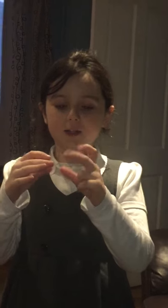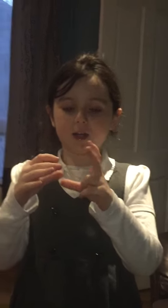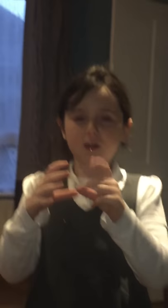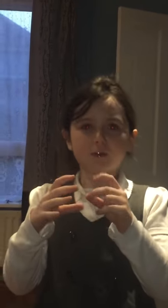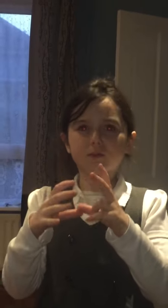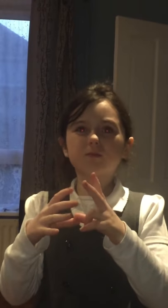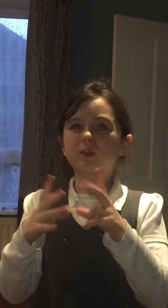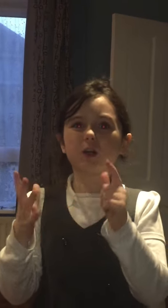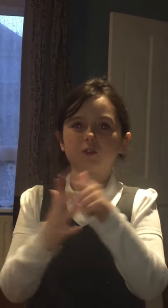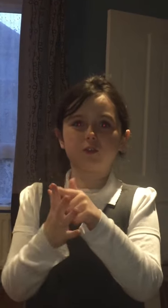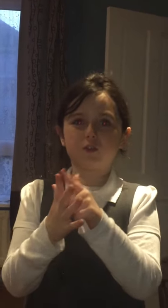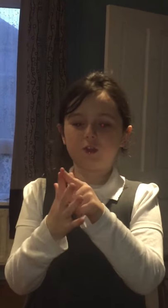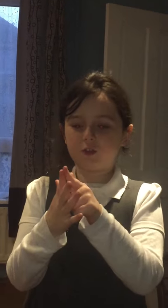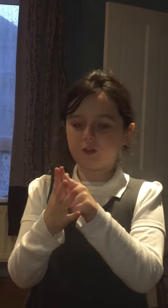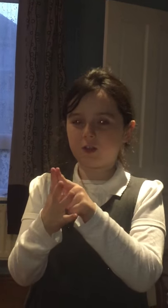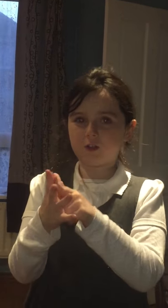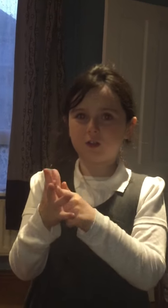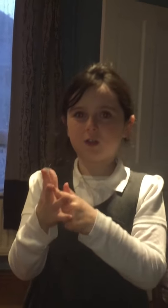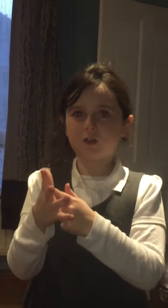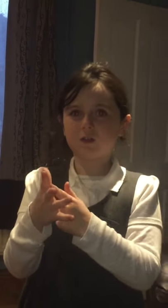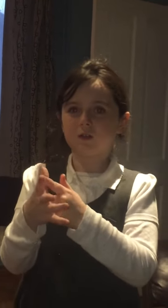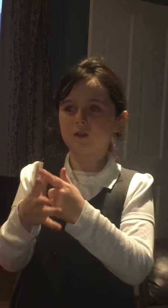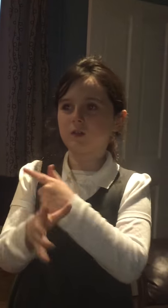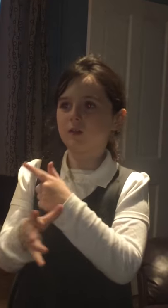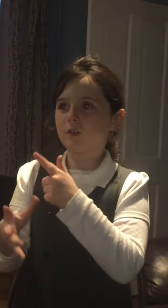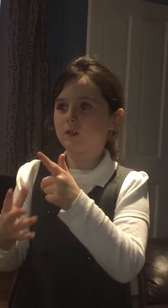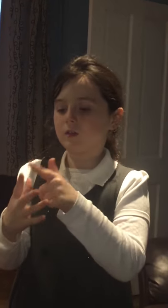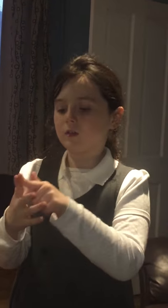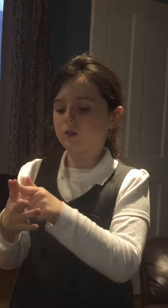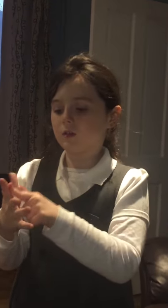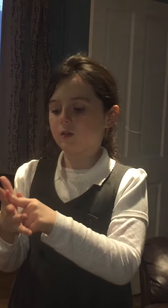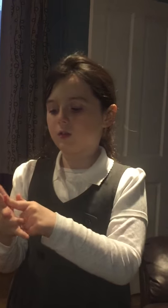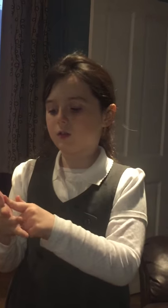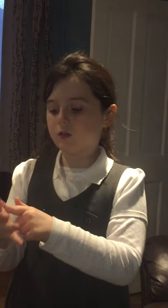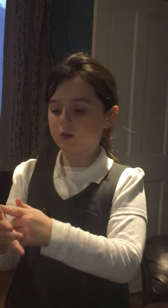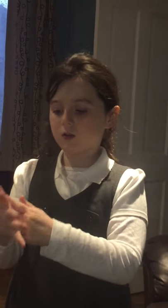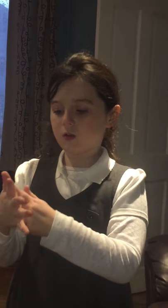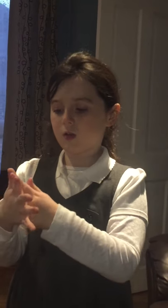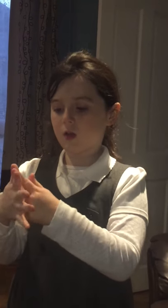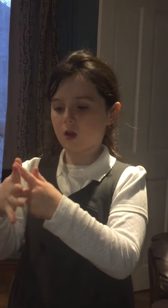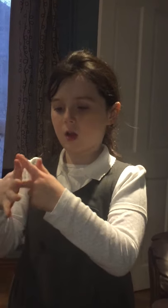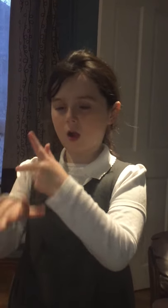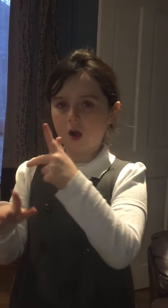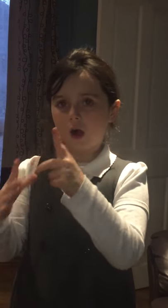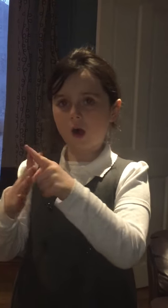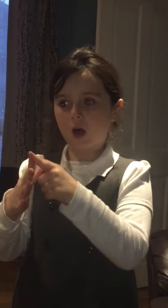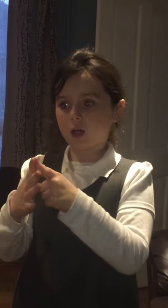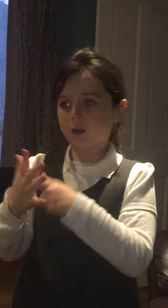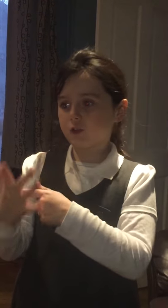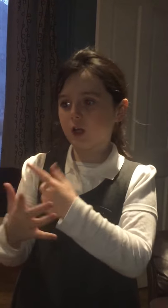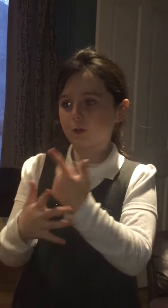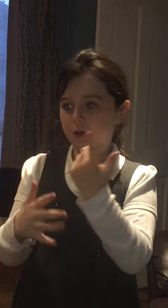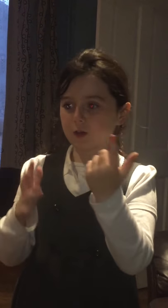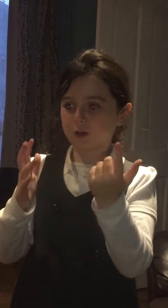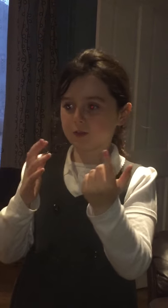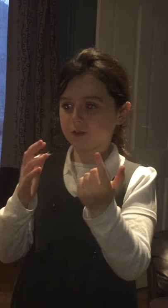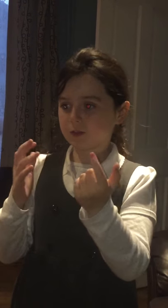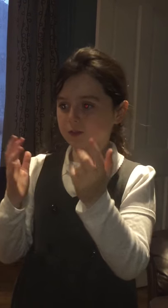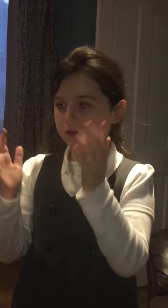I know, no, just Jesus and that's it. okay. This is... And I'll show you what... What's the devil in sign